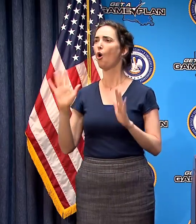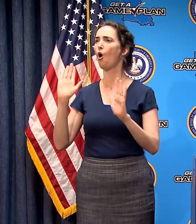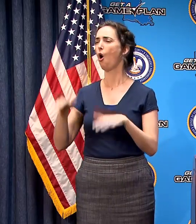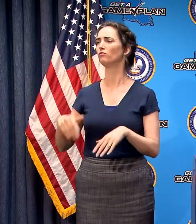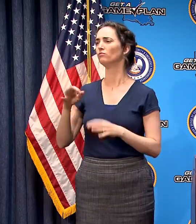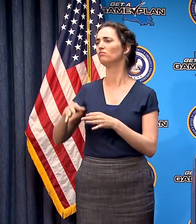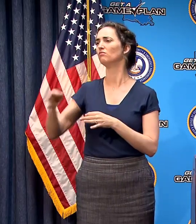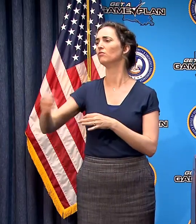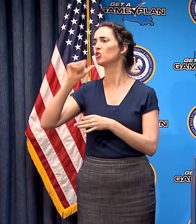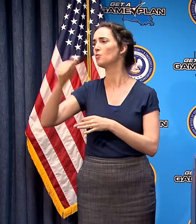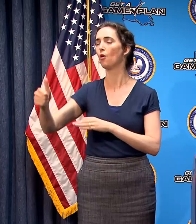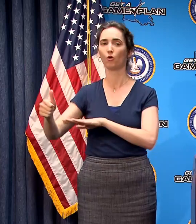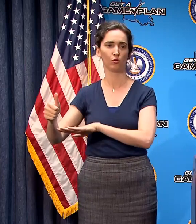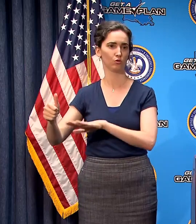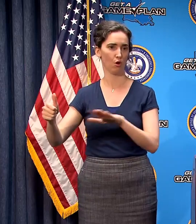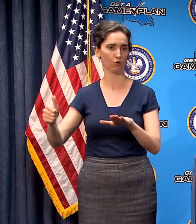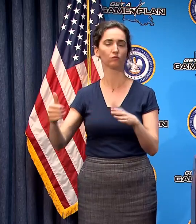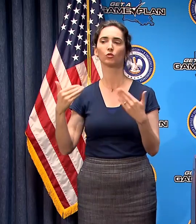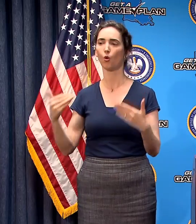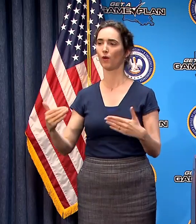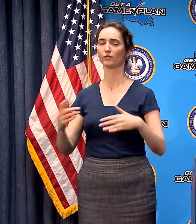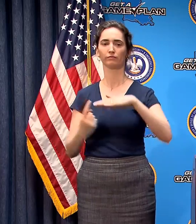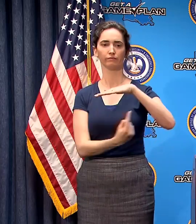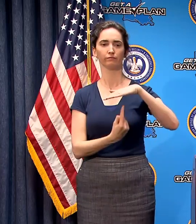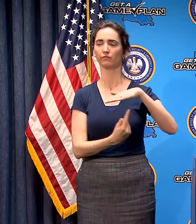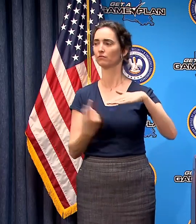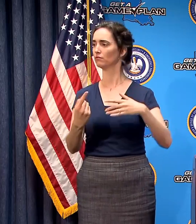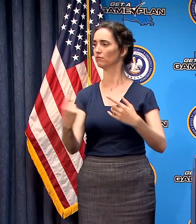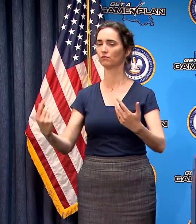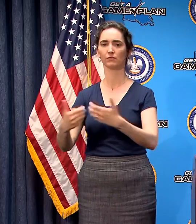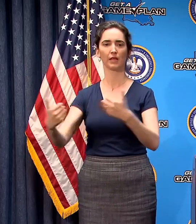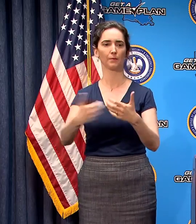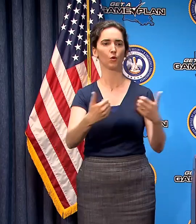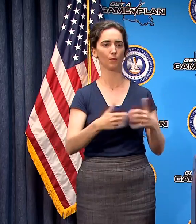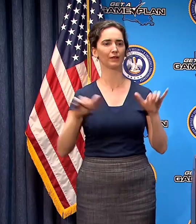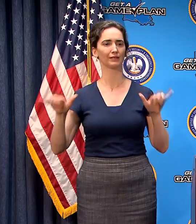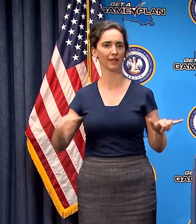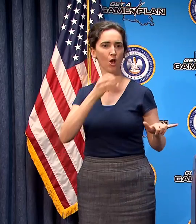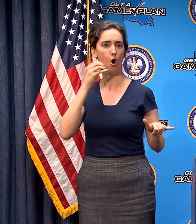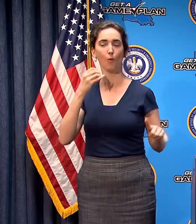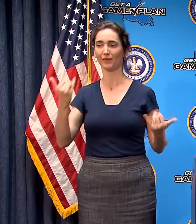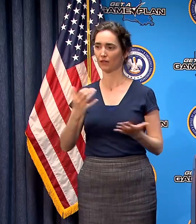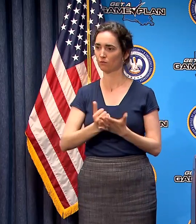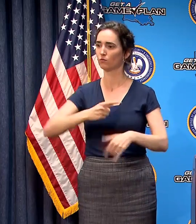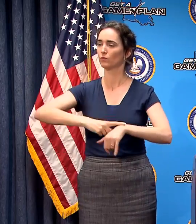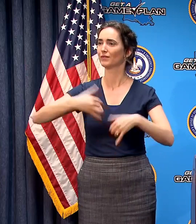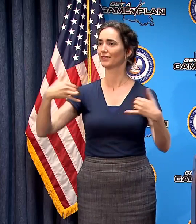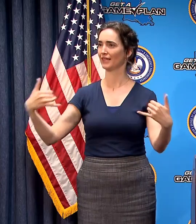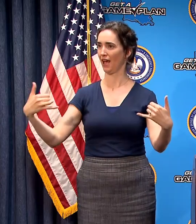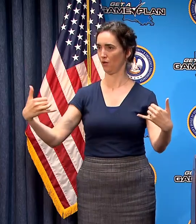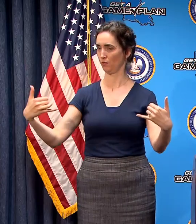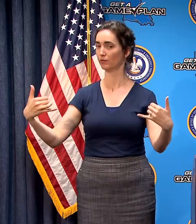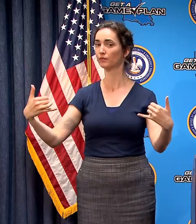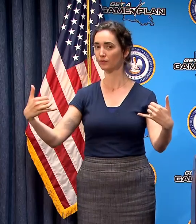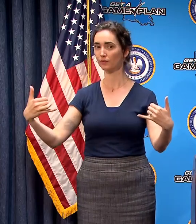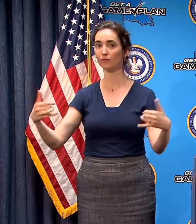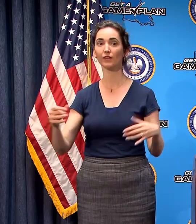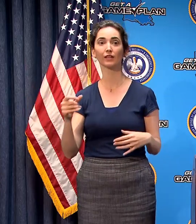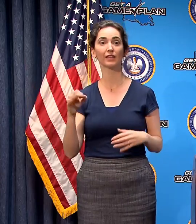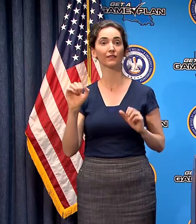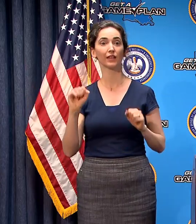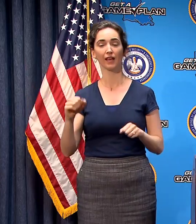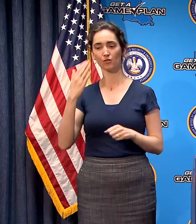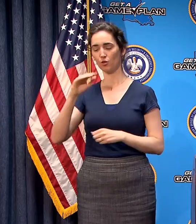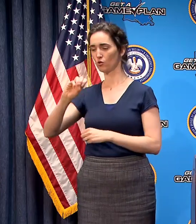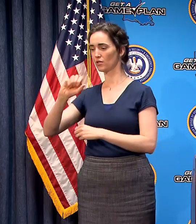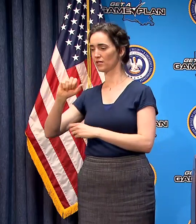in order to self isolate the time is now if possible as Sanjay Gupta